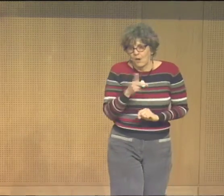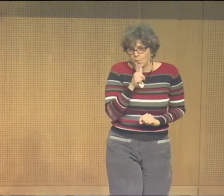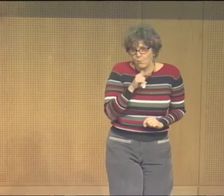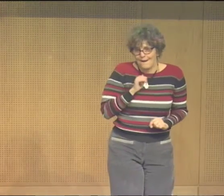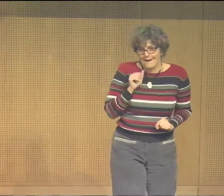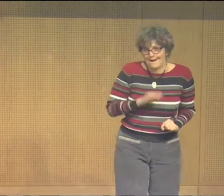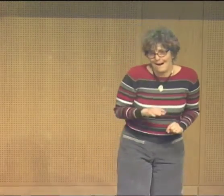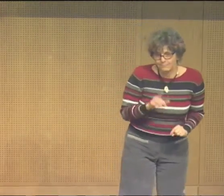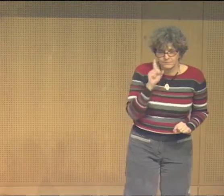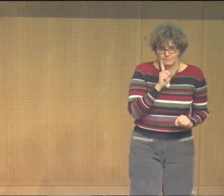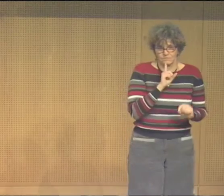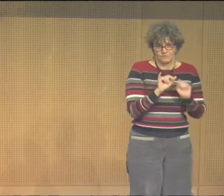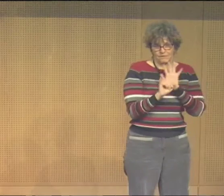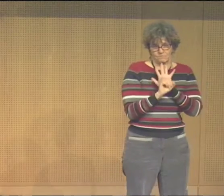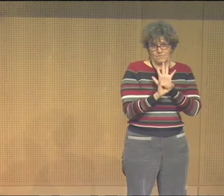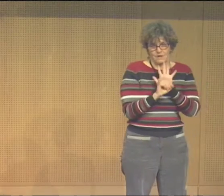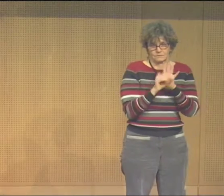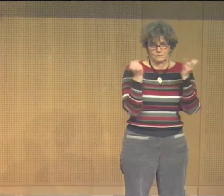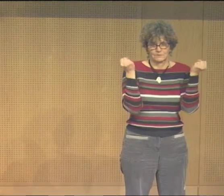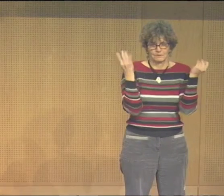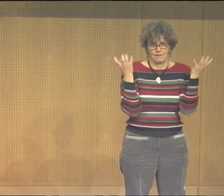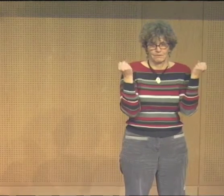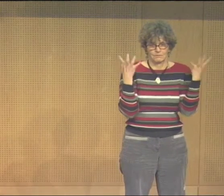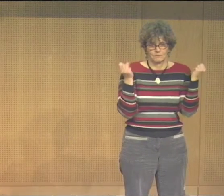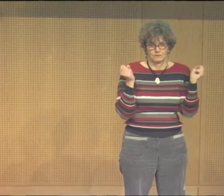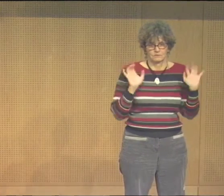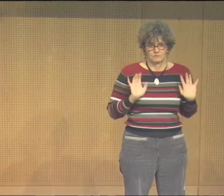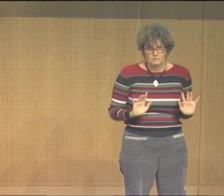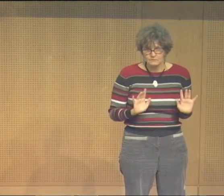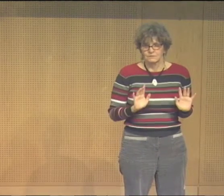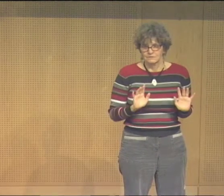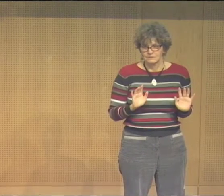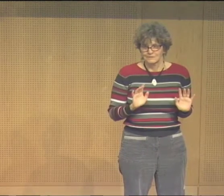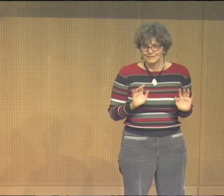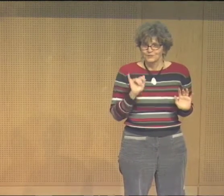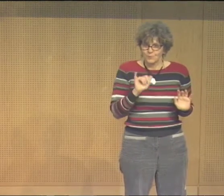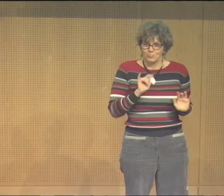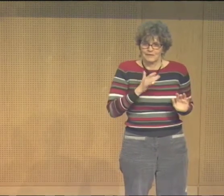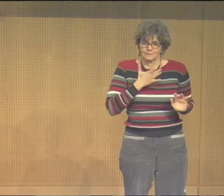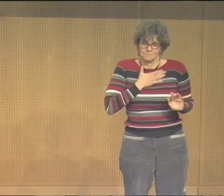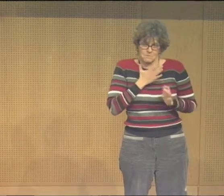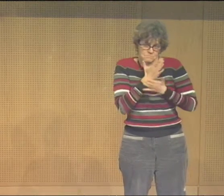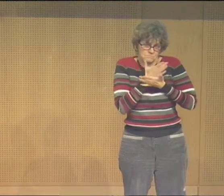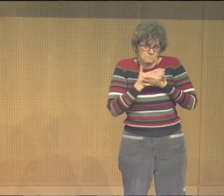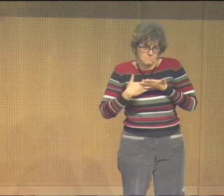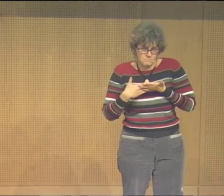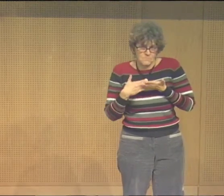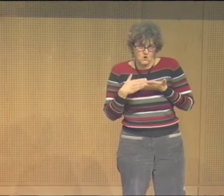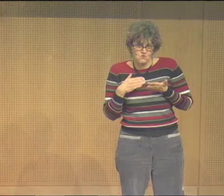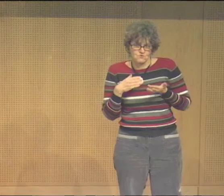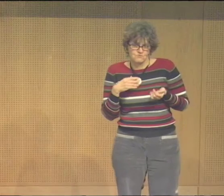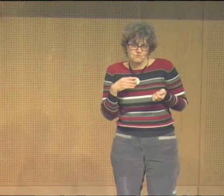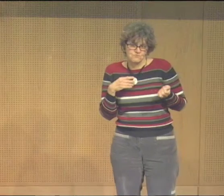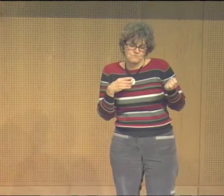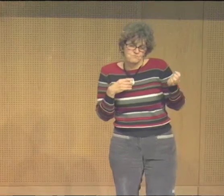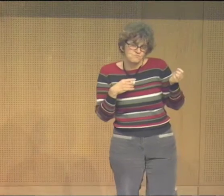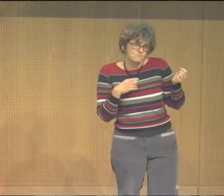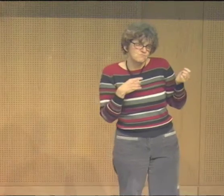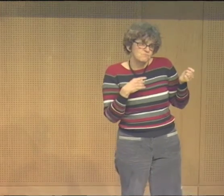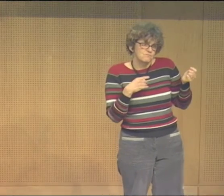that we grow up forced to be oral and then we have to make our own metamorphosis into being ASL users and into being